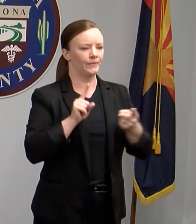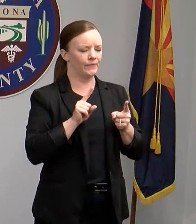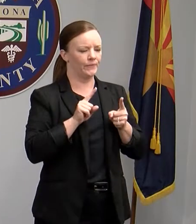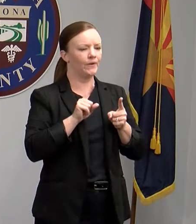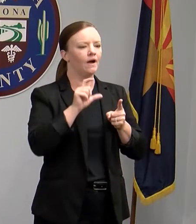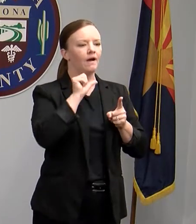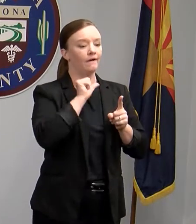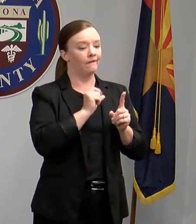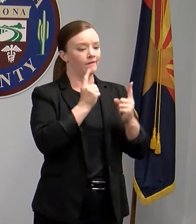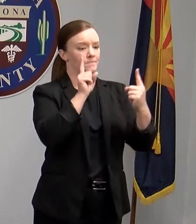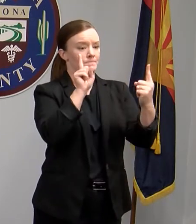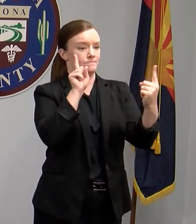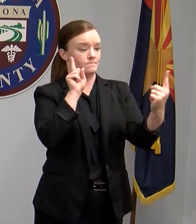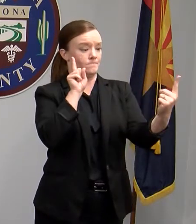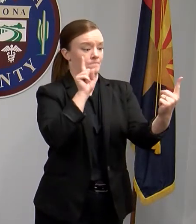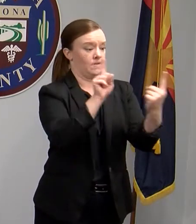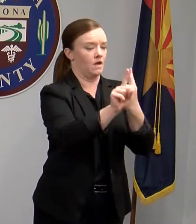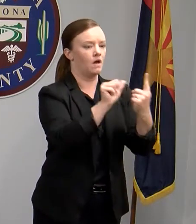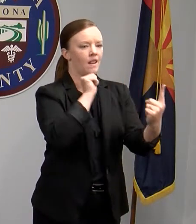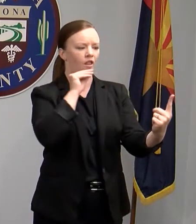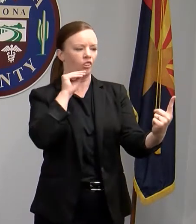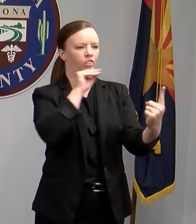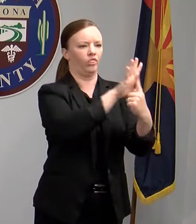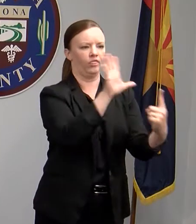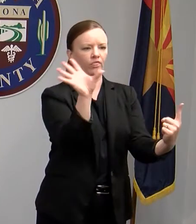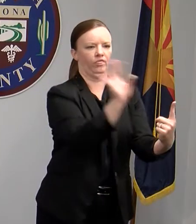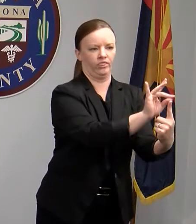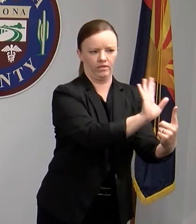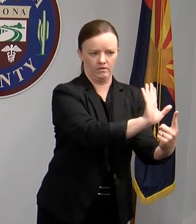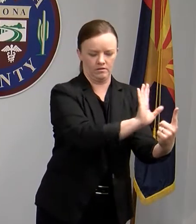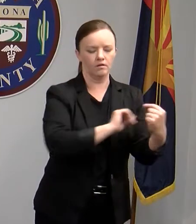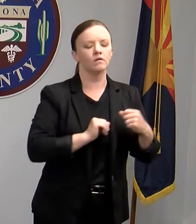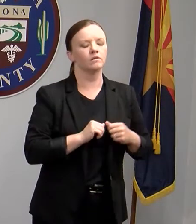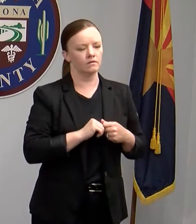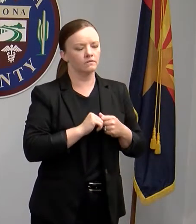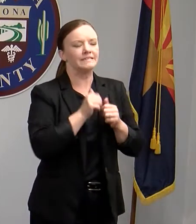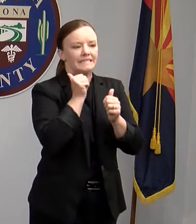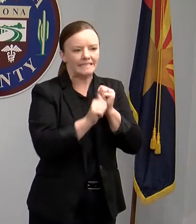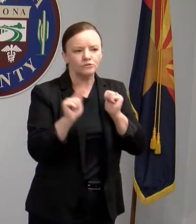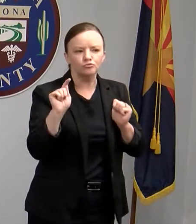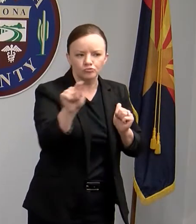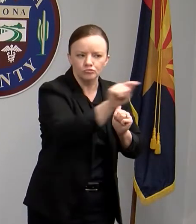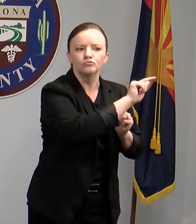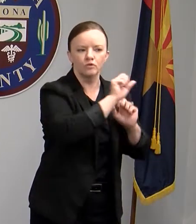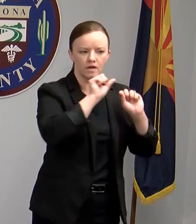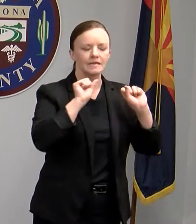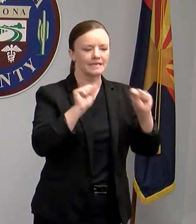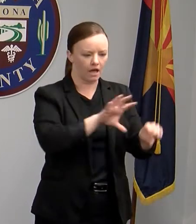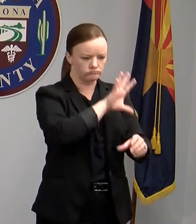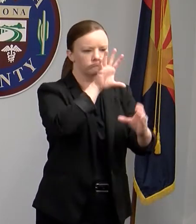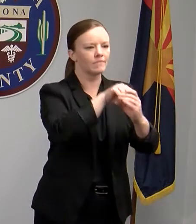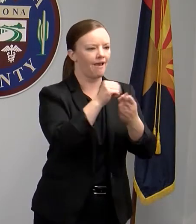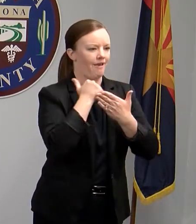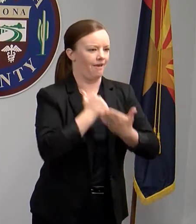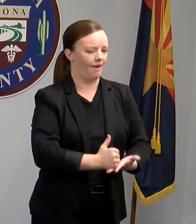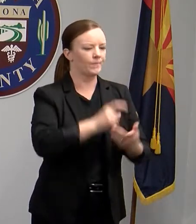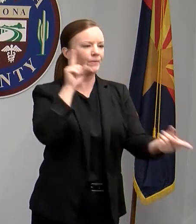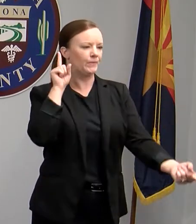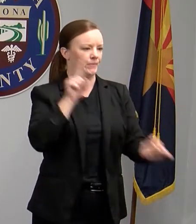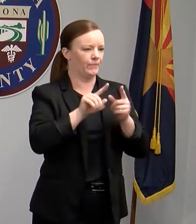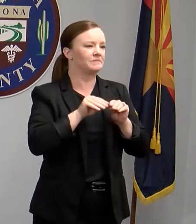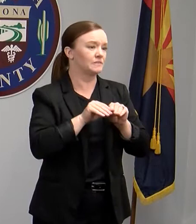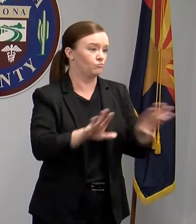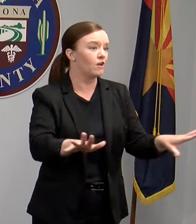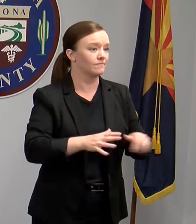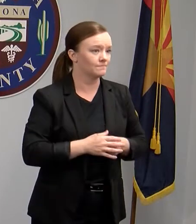And everyone in the community can play a part in preventing the spread of COVID-19. So I'm going to walk through the main infection